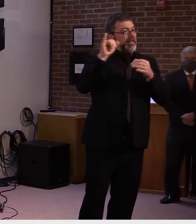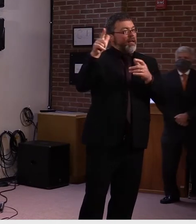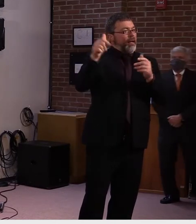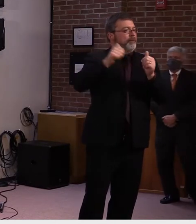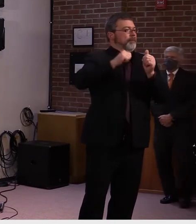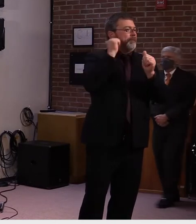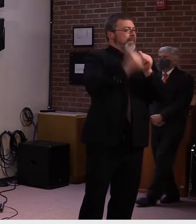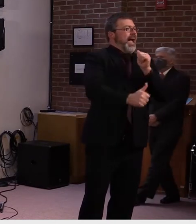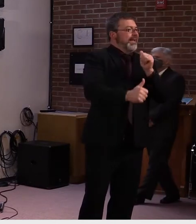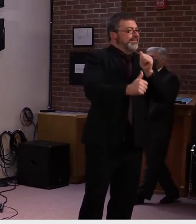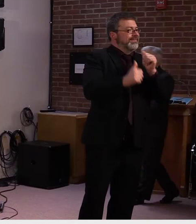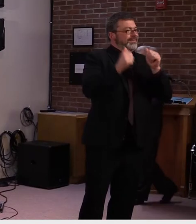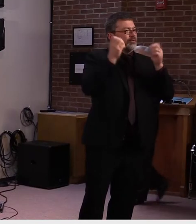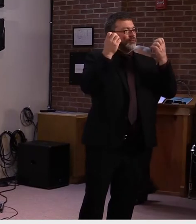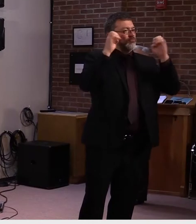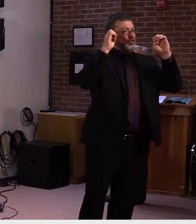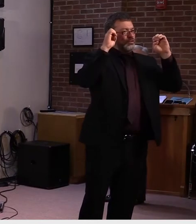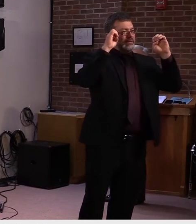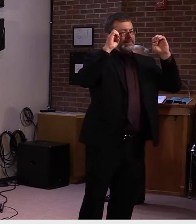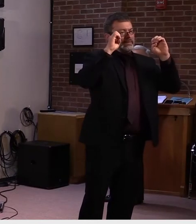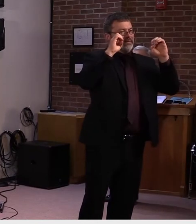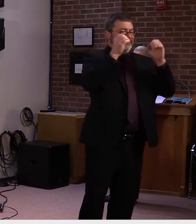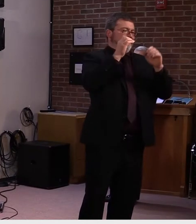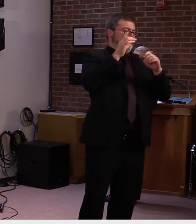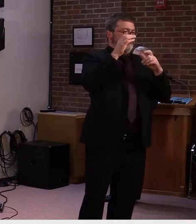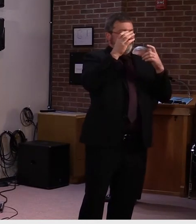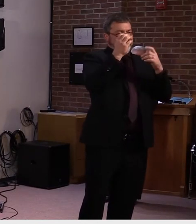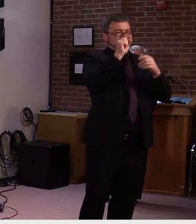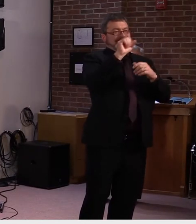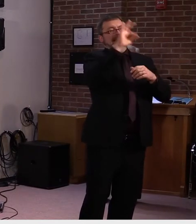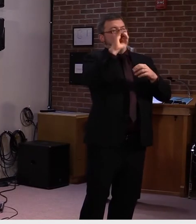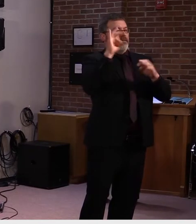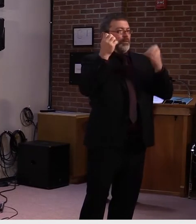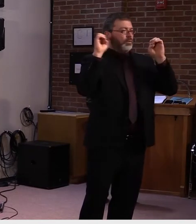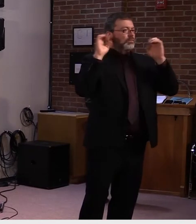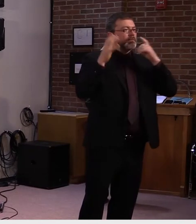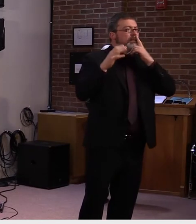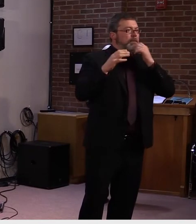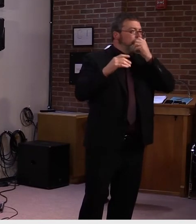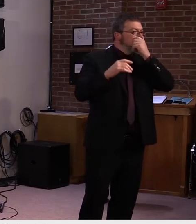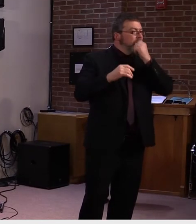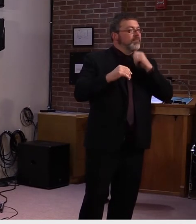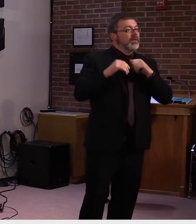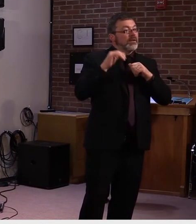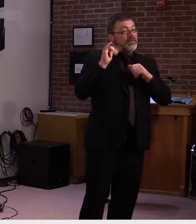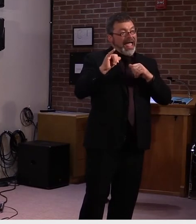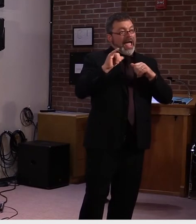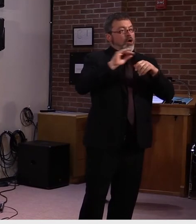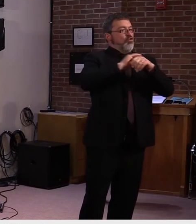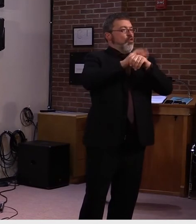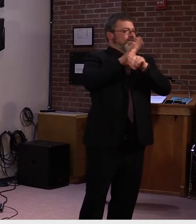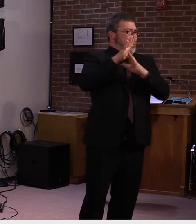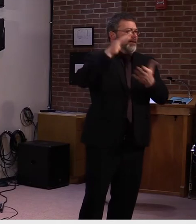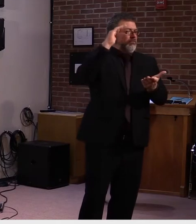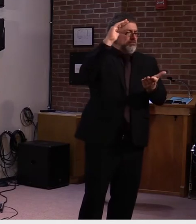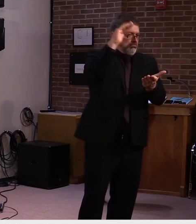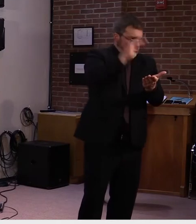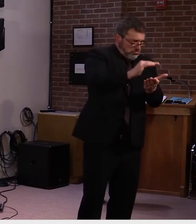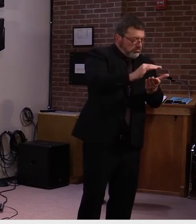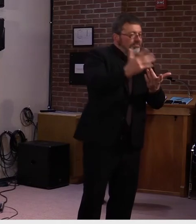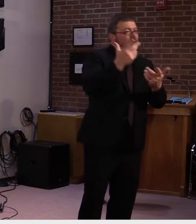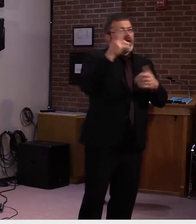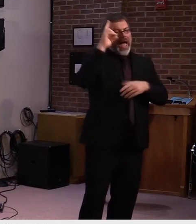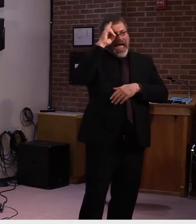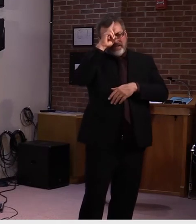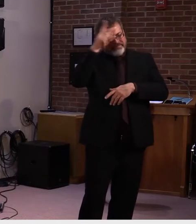in the past month, still just a few hospitalizations per day. Uh, since the beginning, there's only been 13 deaths in